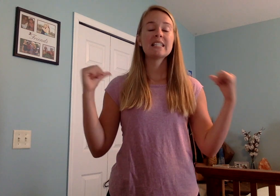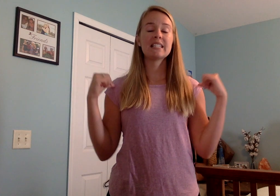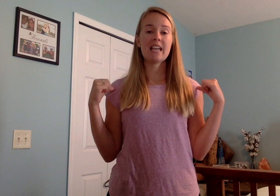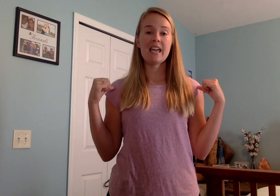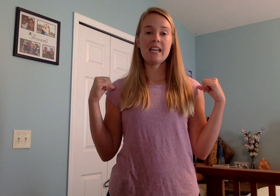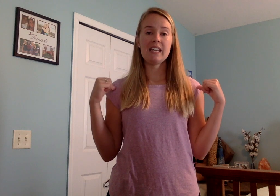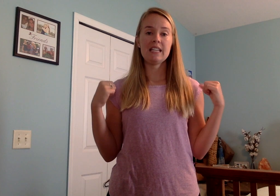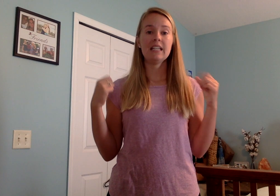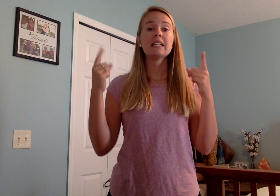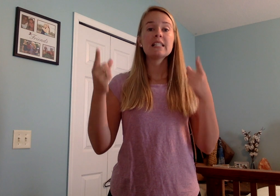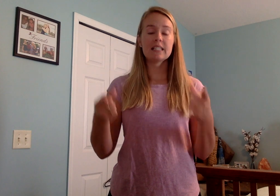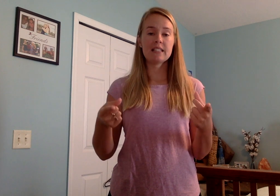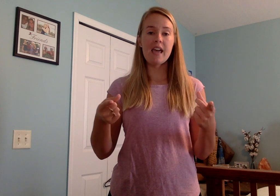Stain, stain.